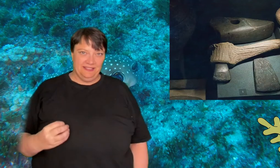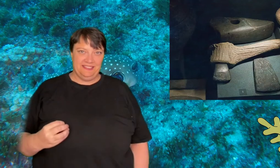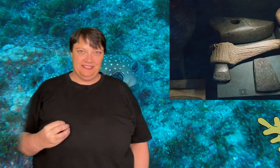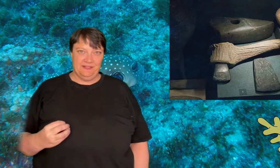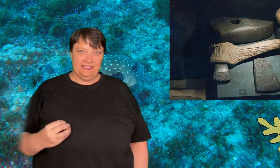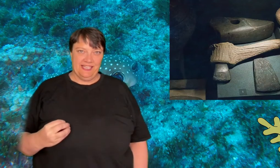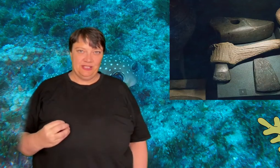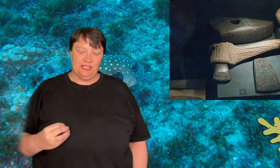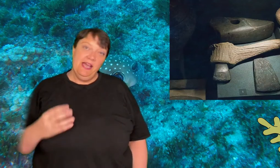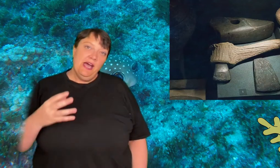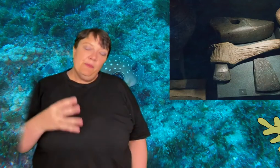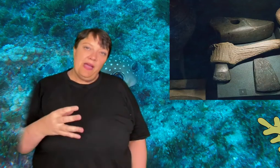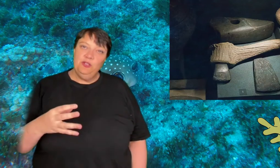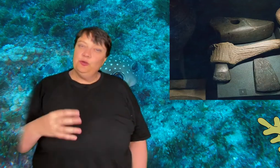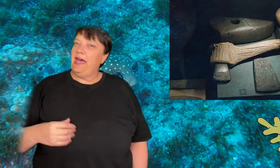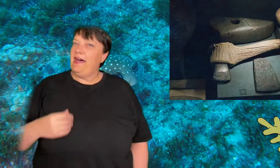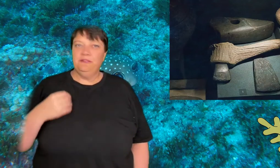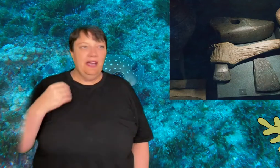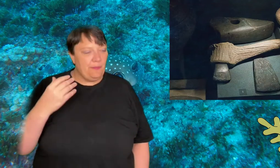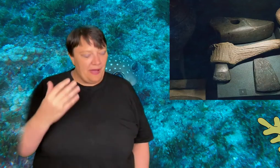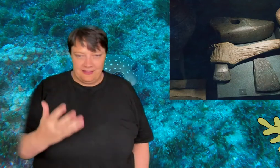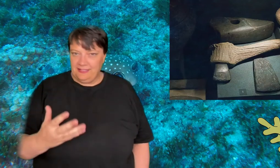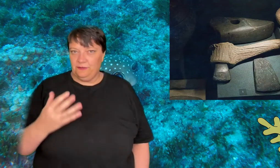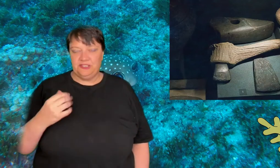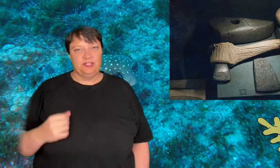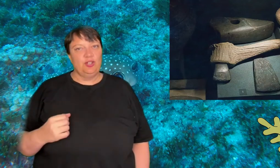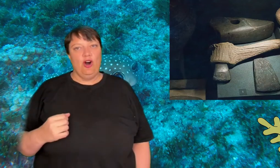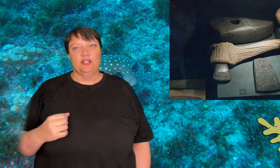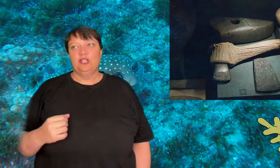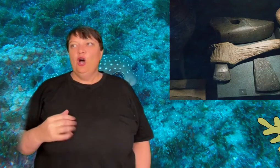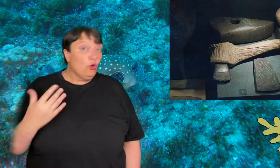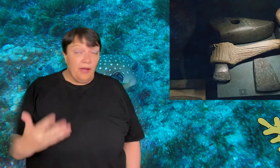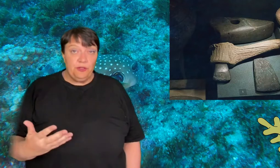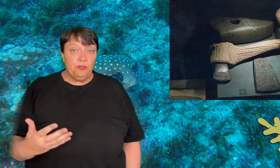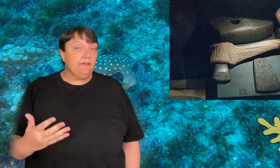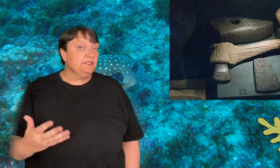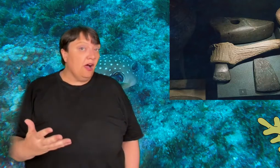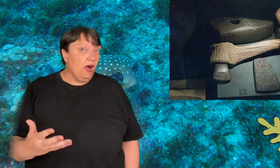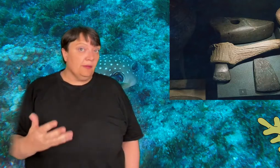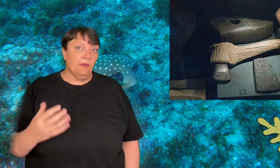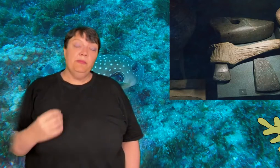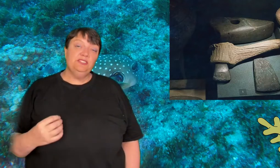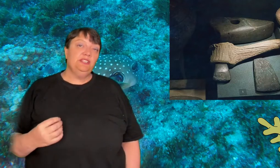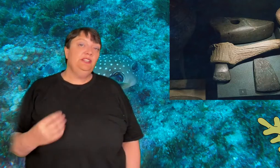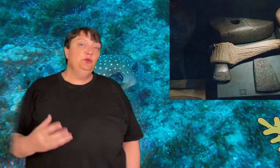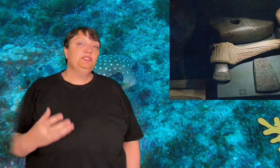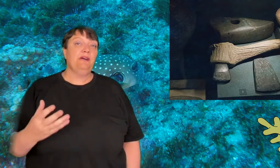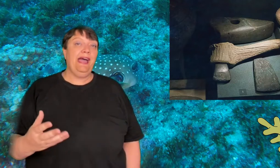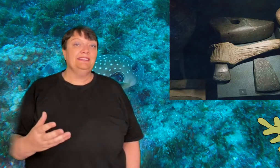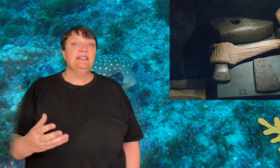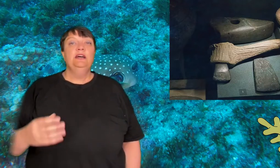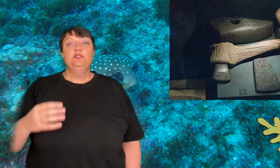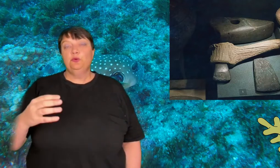your undersea civilization. Maybe you could have a pantheon of six gods or maybe you could have time measured in